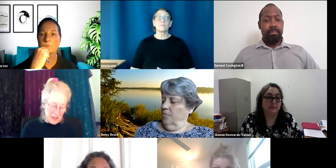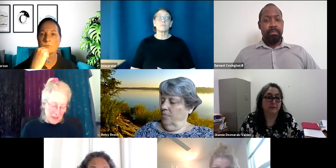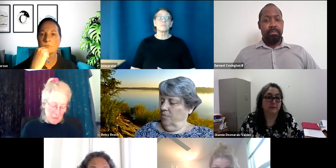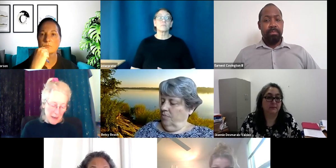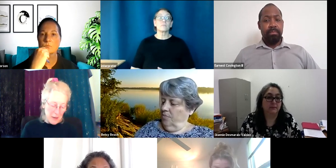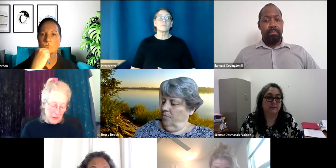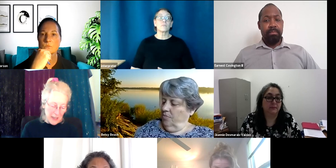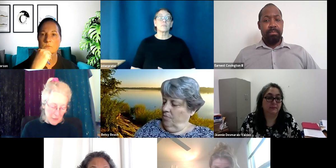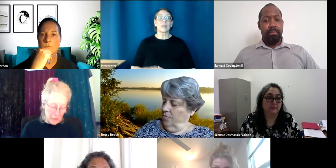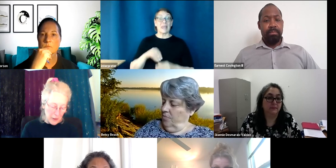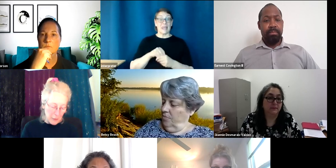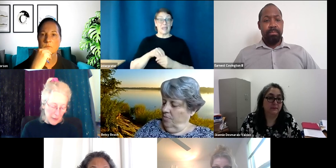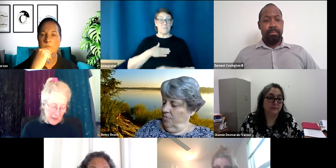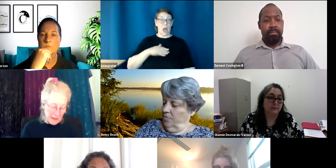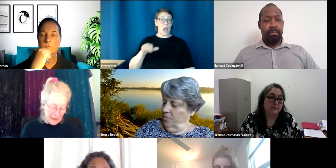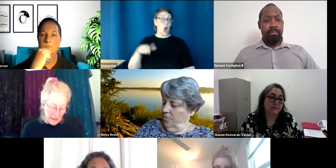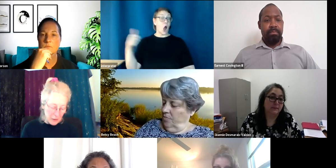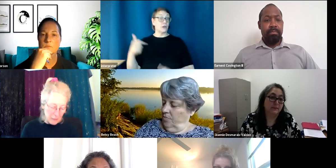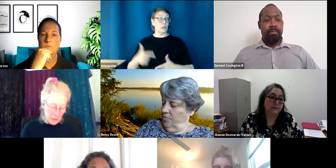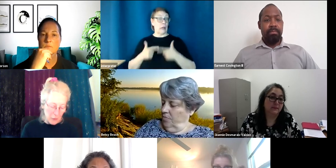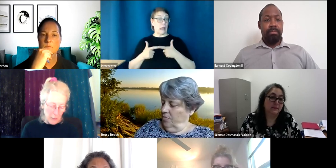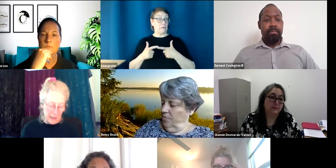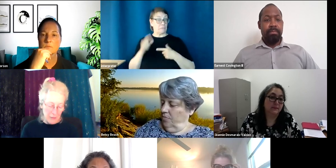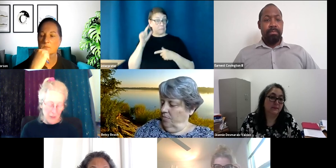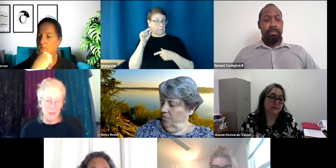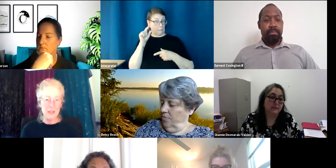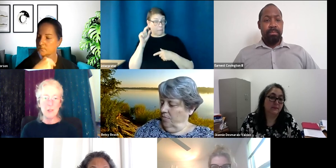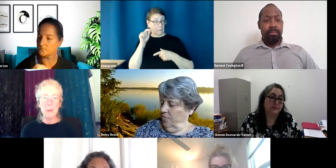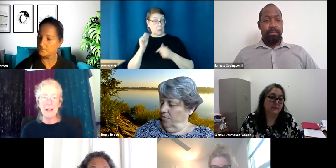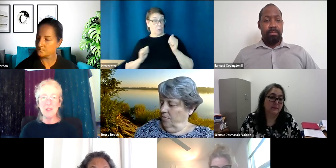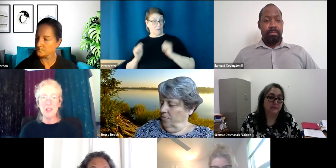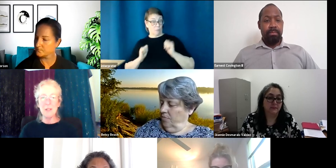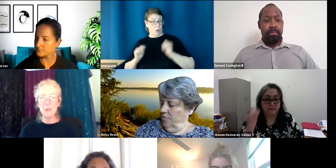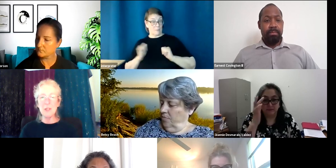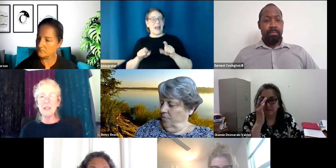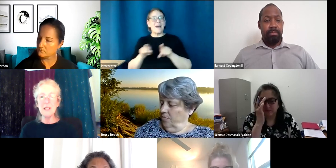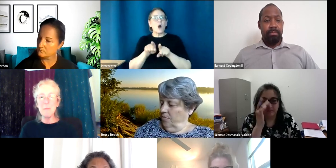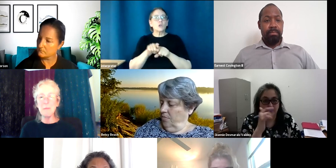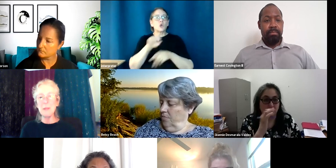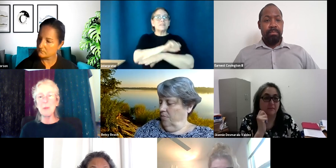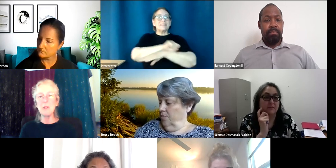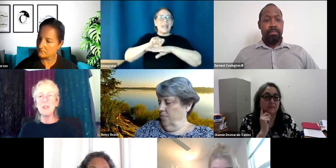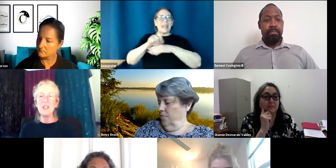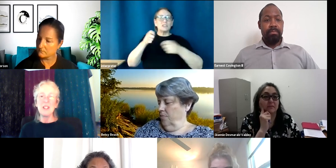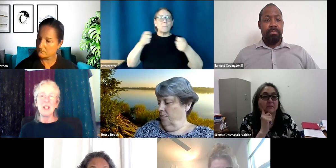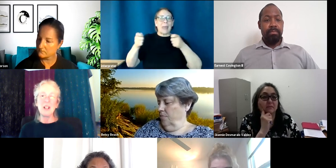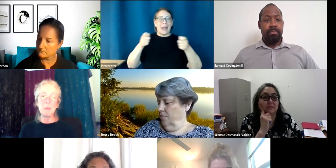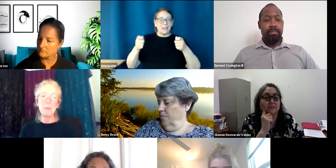just in my other life, um, you know, performing, I've also stage managed. And if you tell 10 people, um,